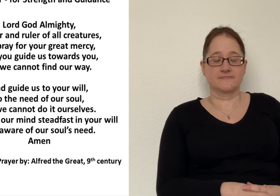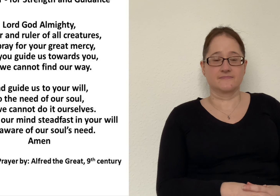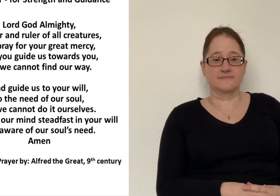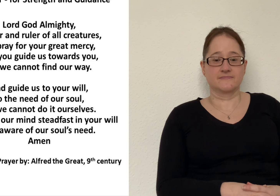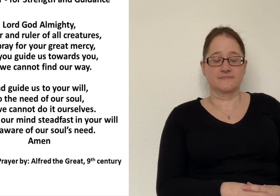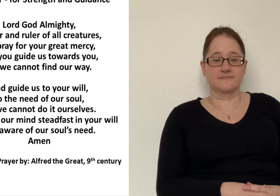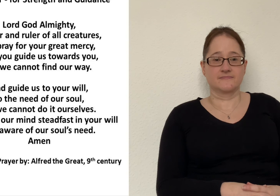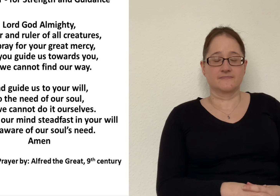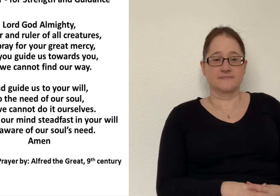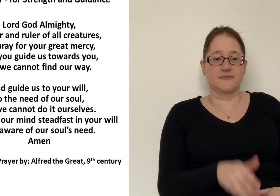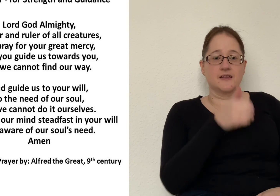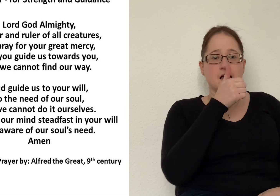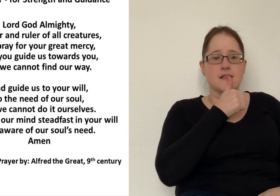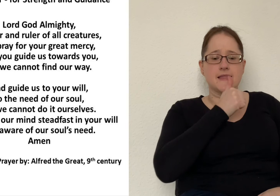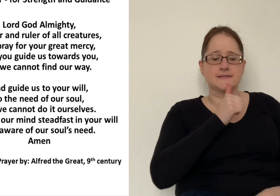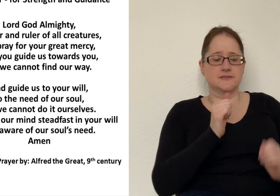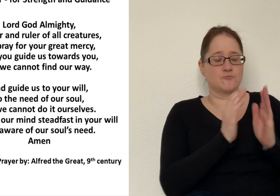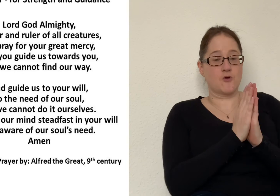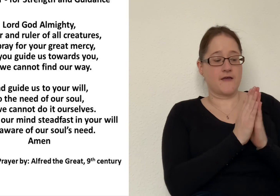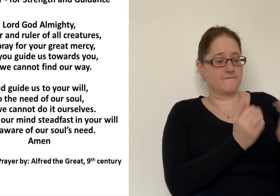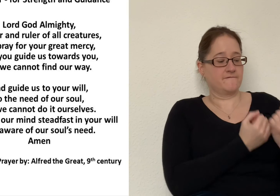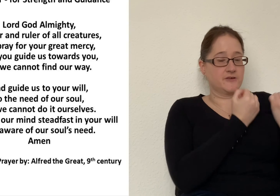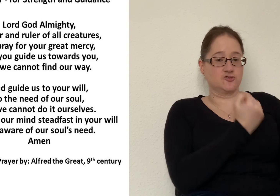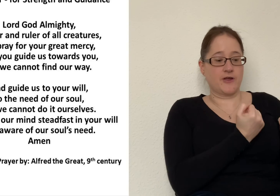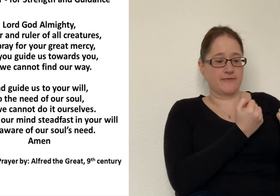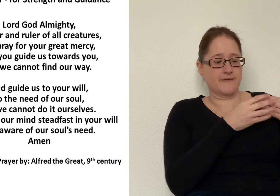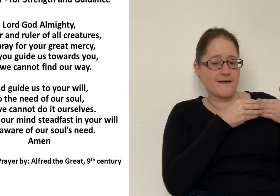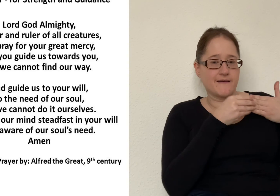a Lent prayer for strength and guidance